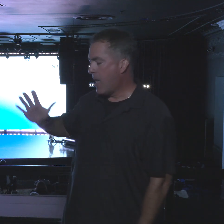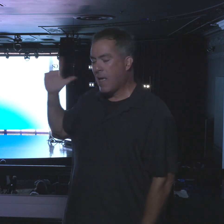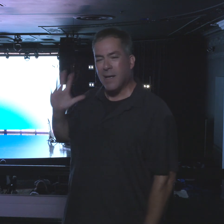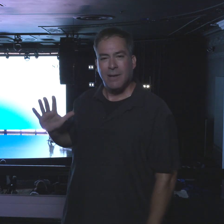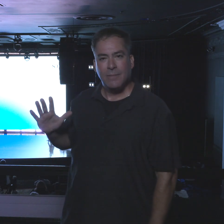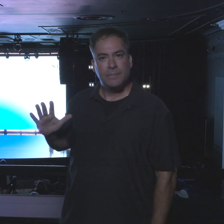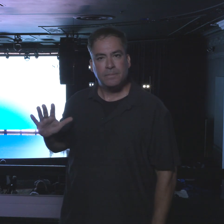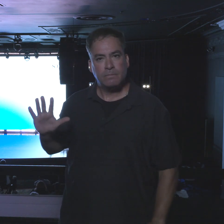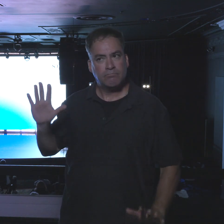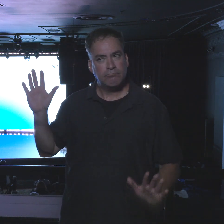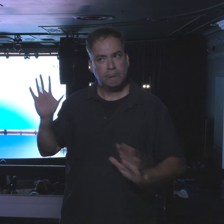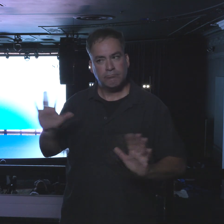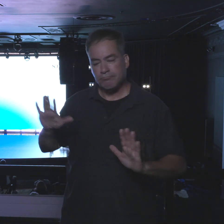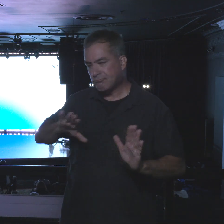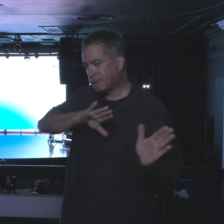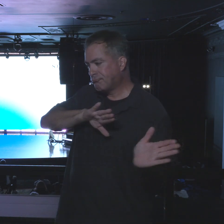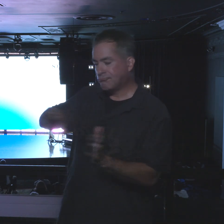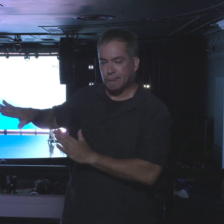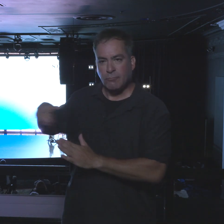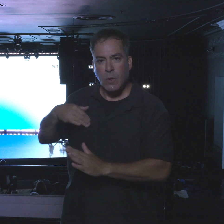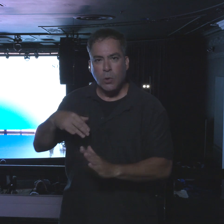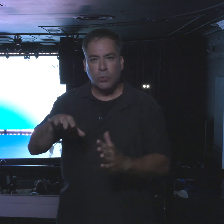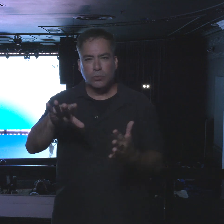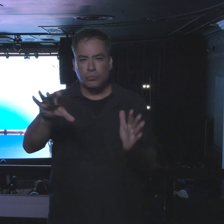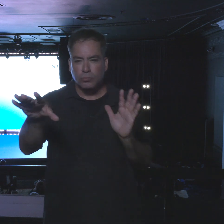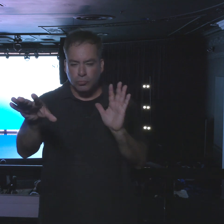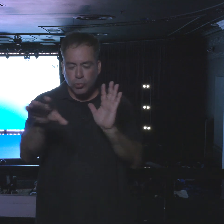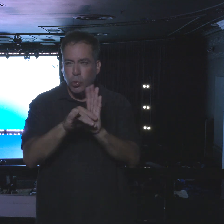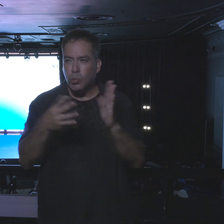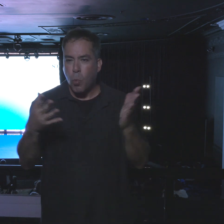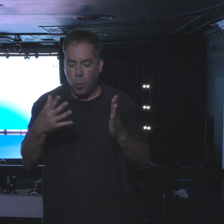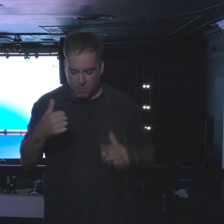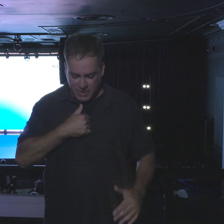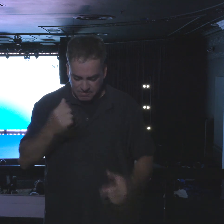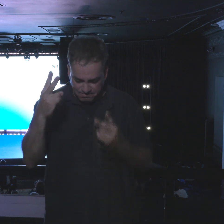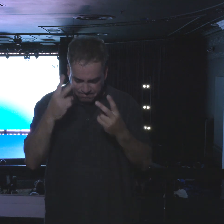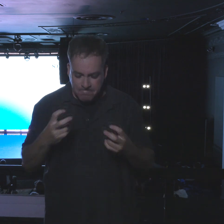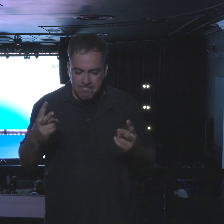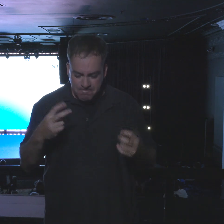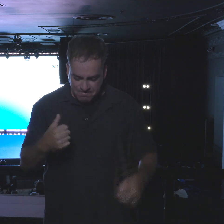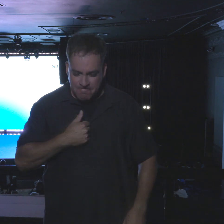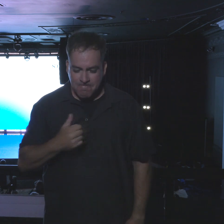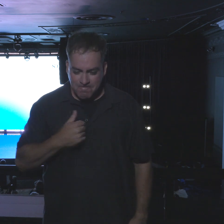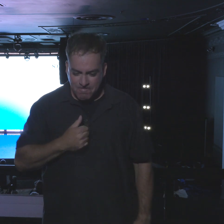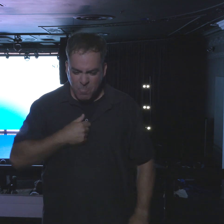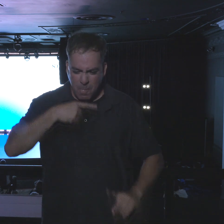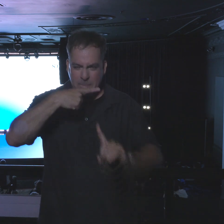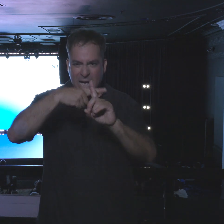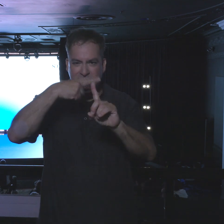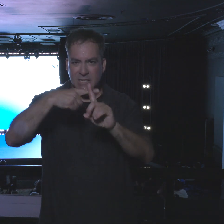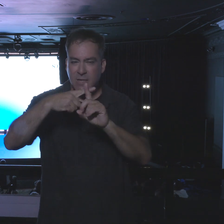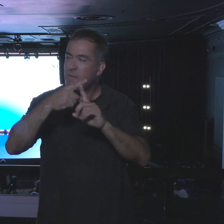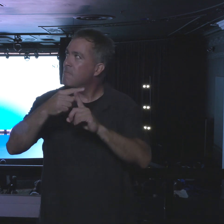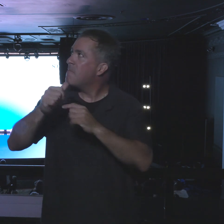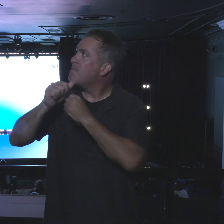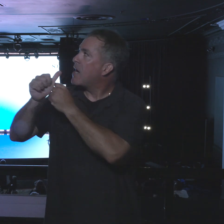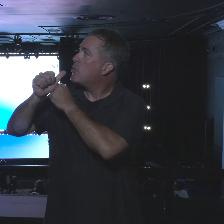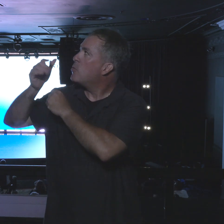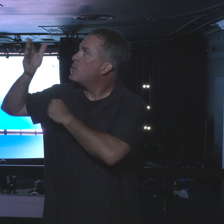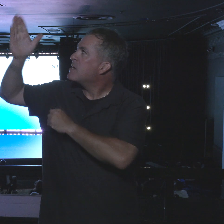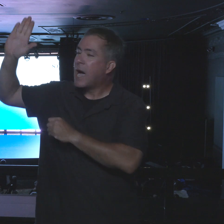We're going to choose to view ourselves and God and others